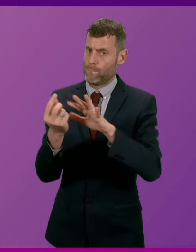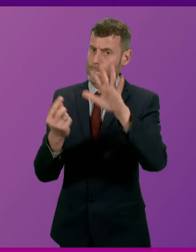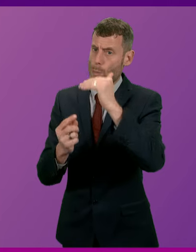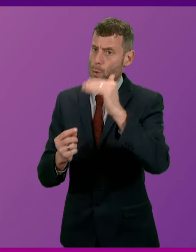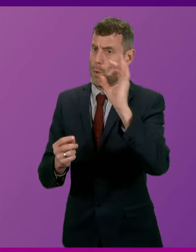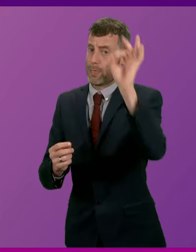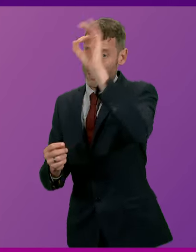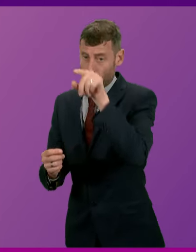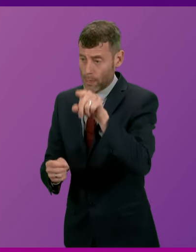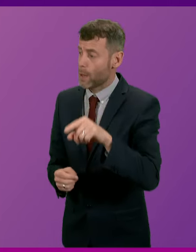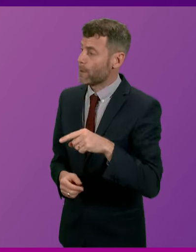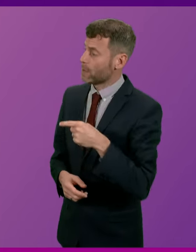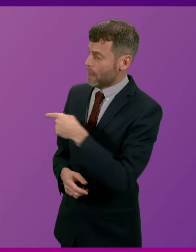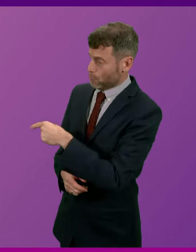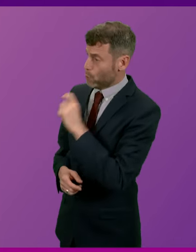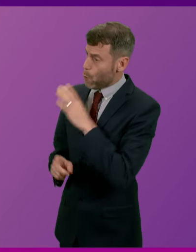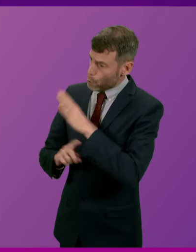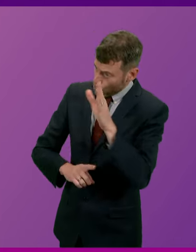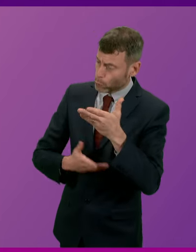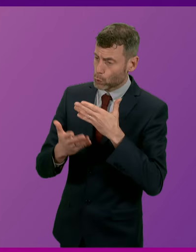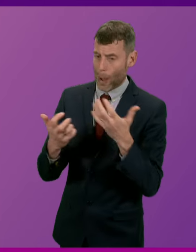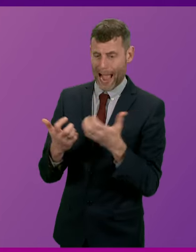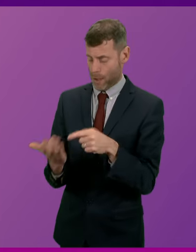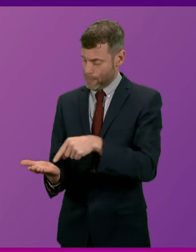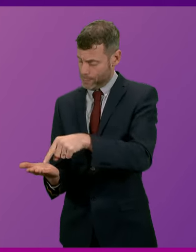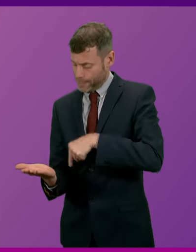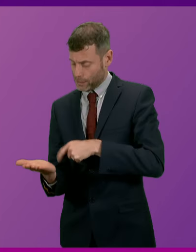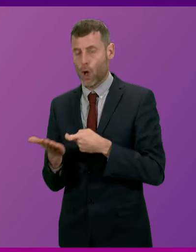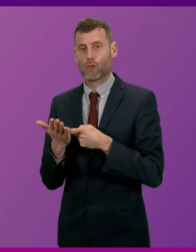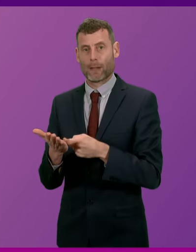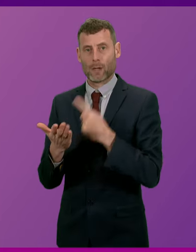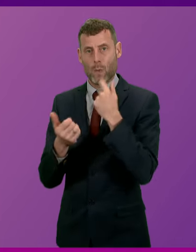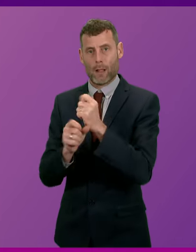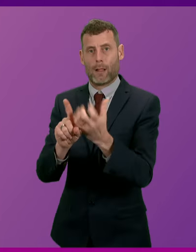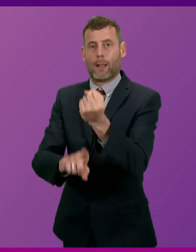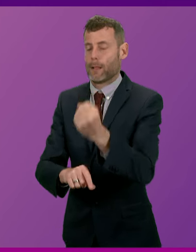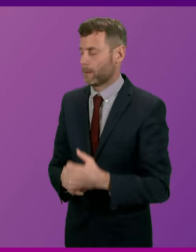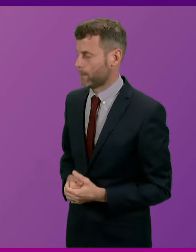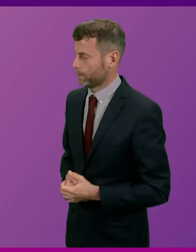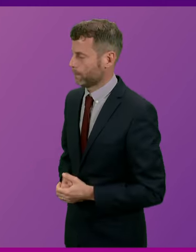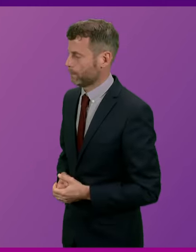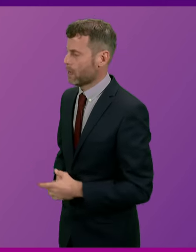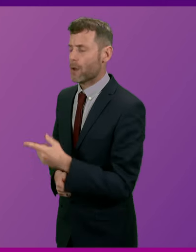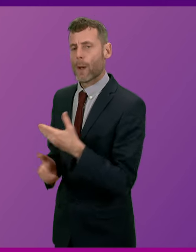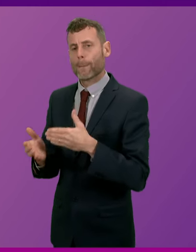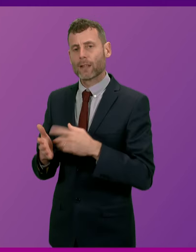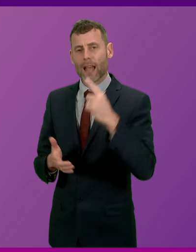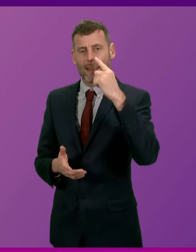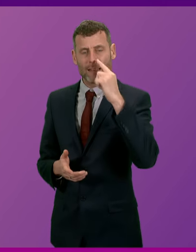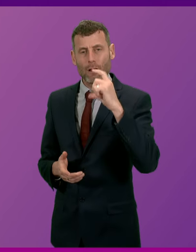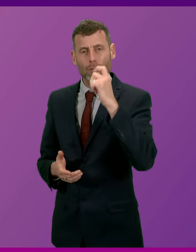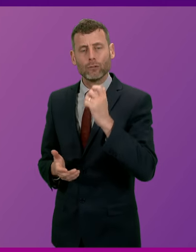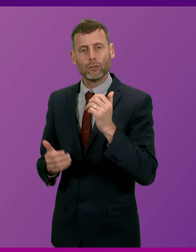recommendations are delivered? First Minister. I am not sure what that has to do with medicine shortages, but on the point of the actual